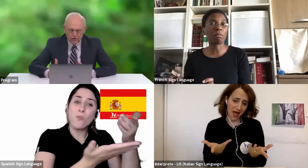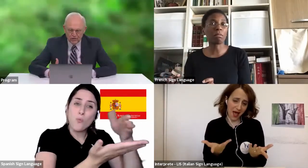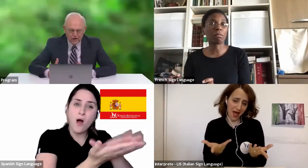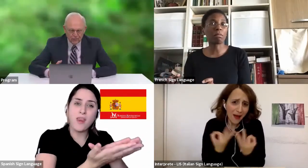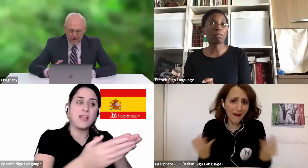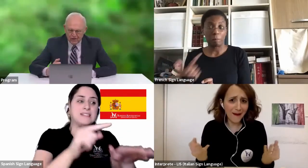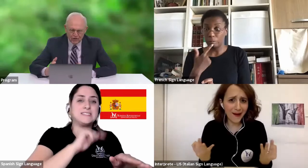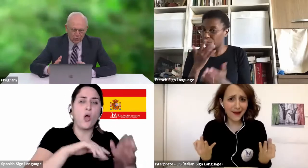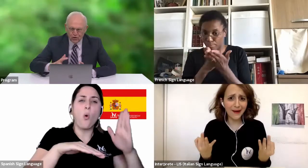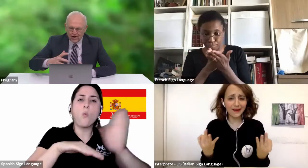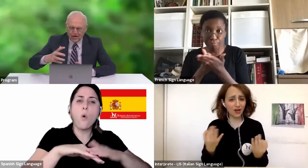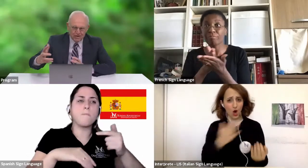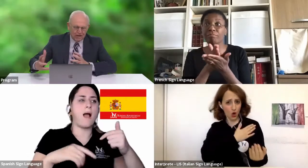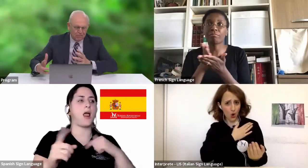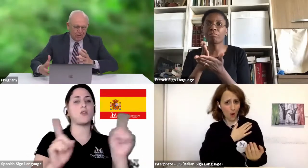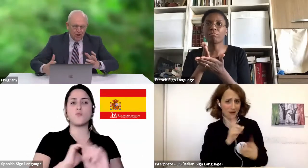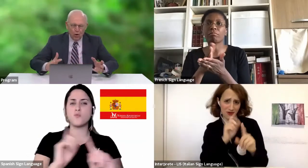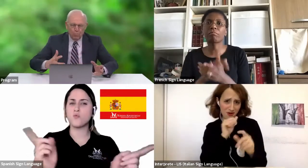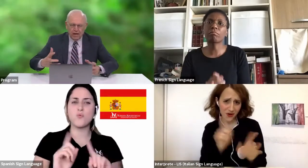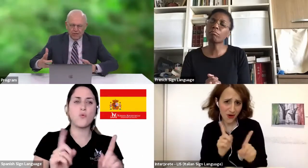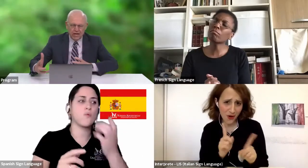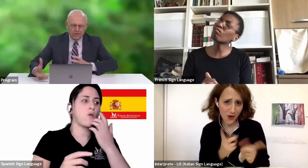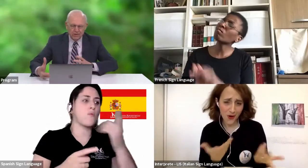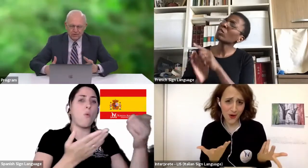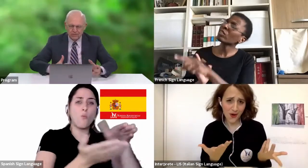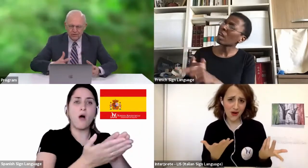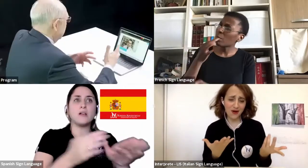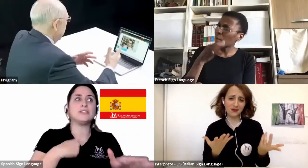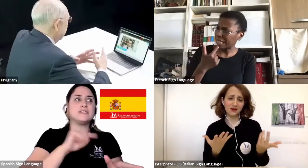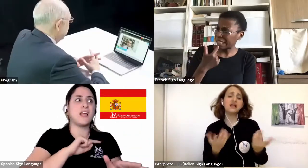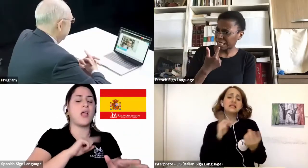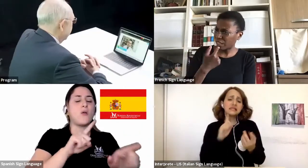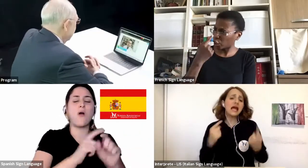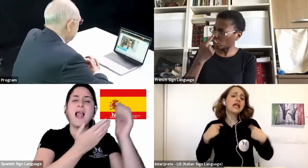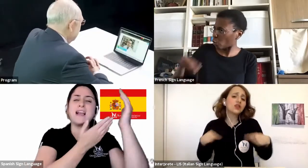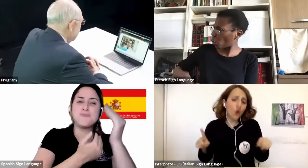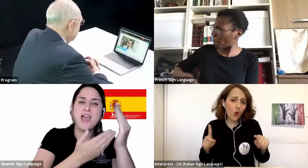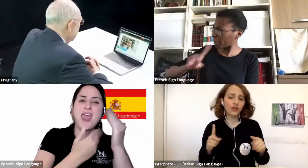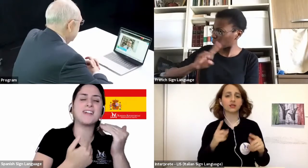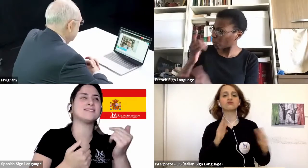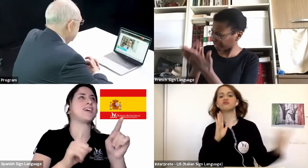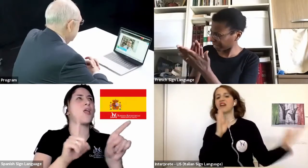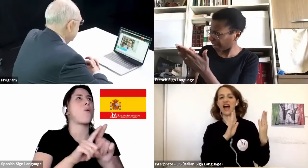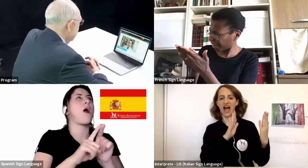shouldn't feel guilty for having joy and hope and sadness combined. No.